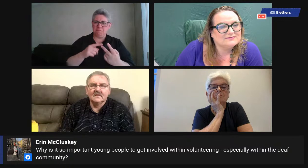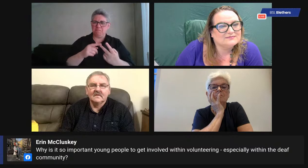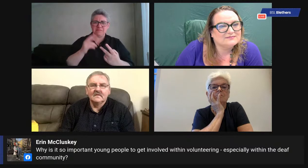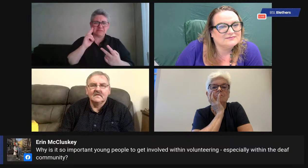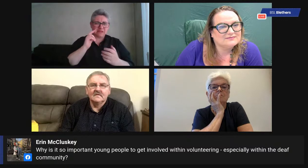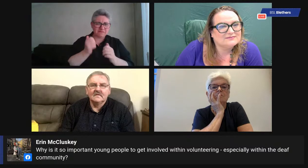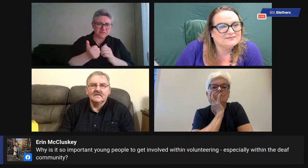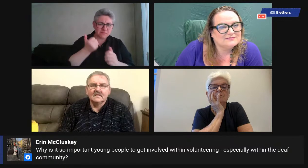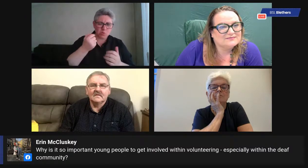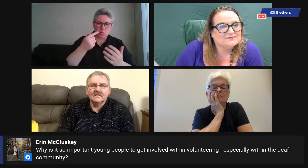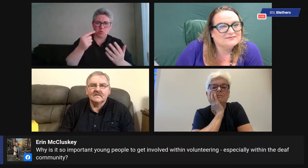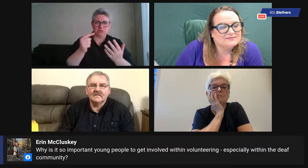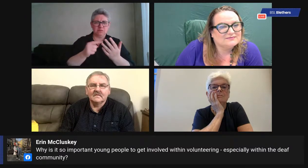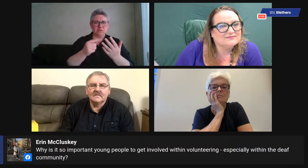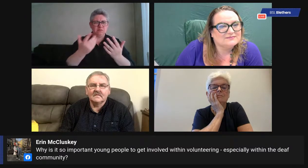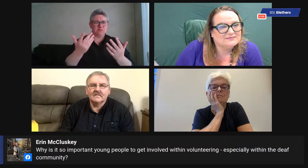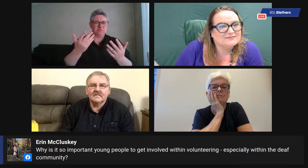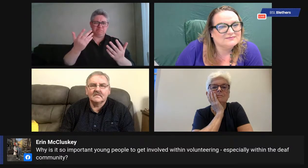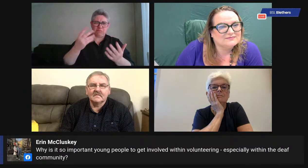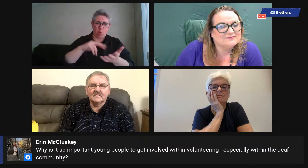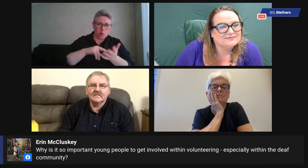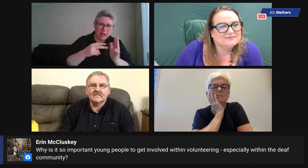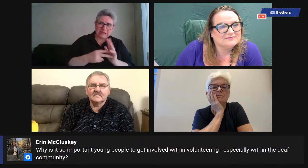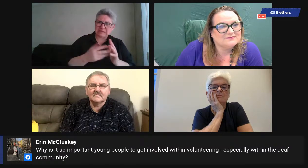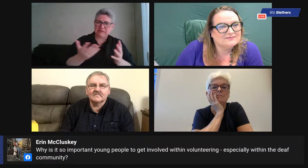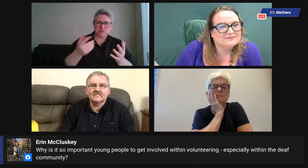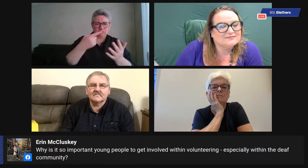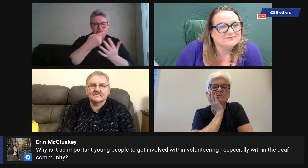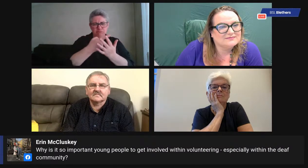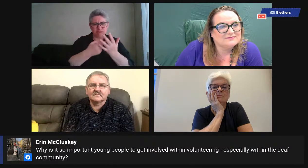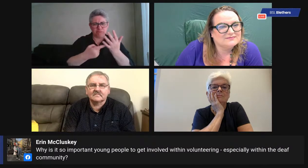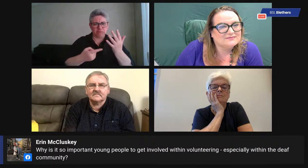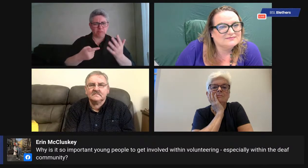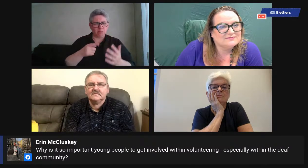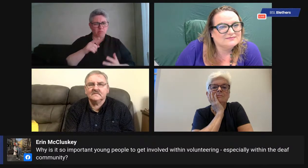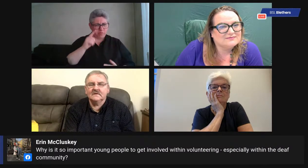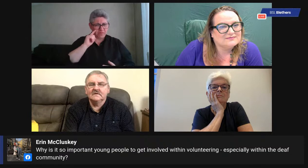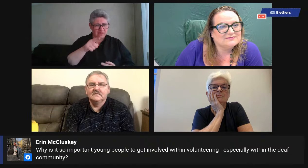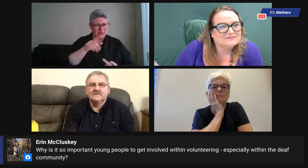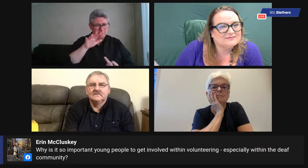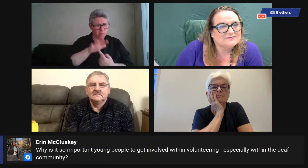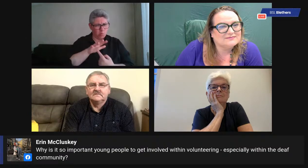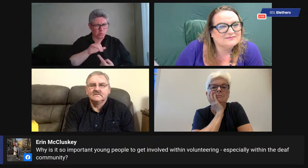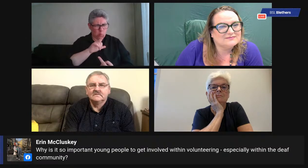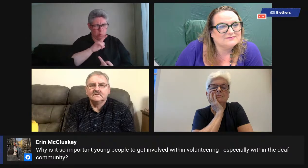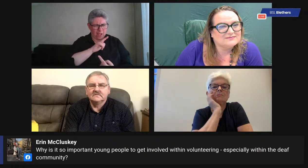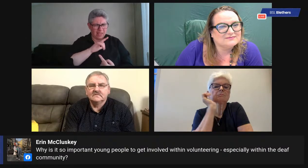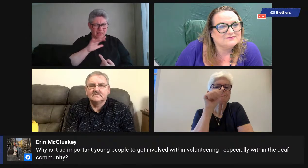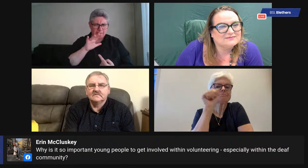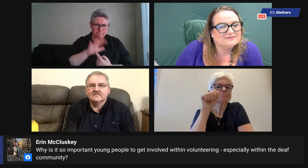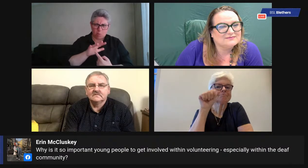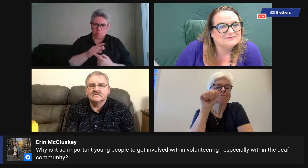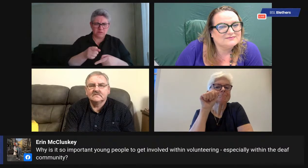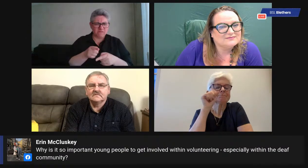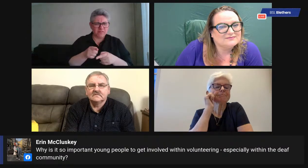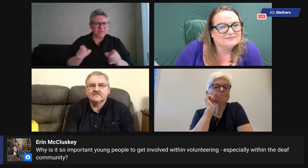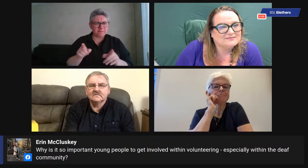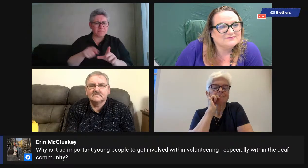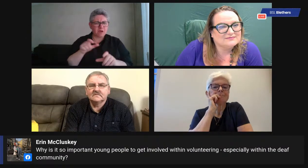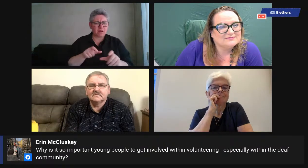to get involved with the deaf club or deaf sports or deaf organisations? What would you say